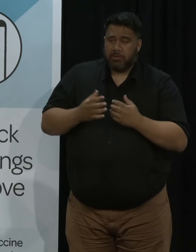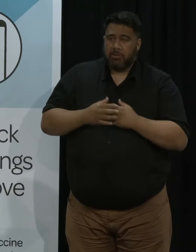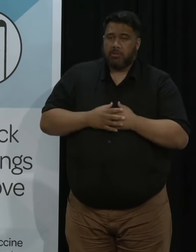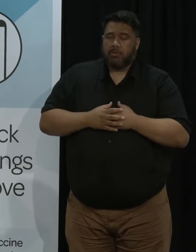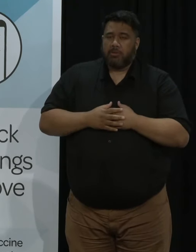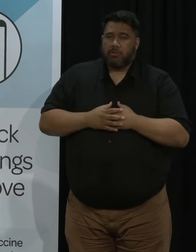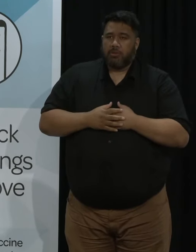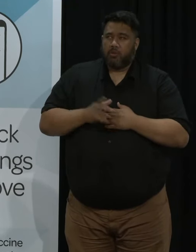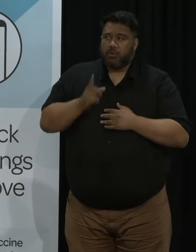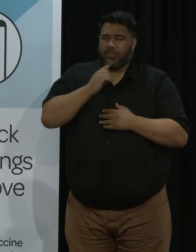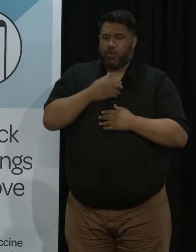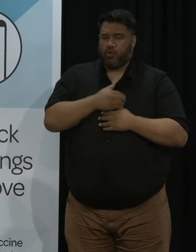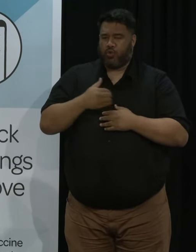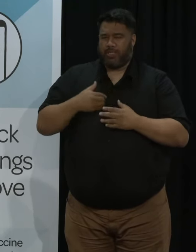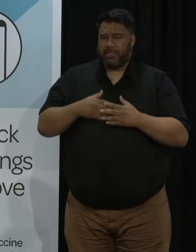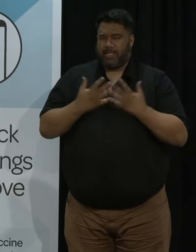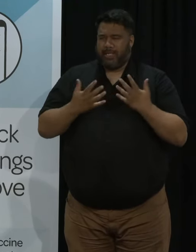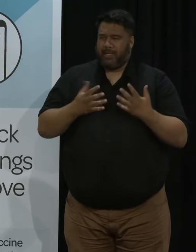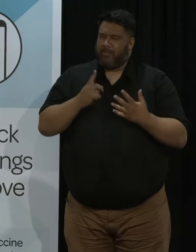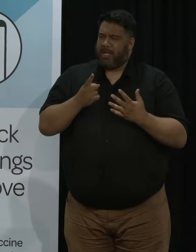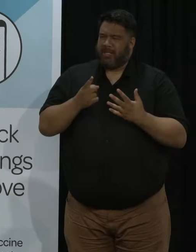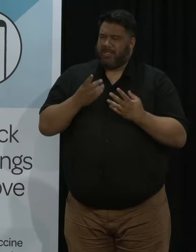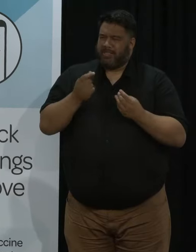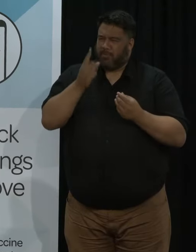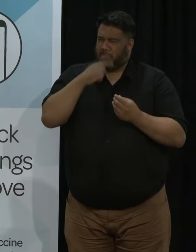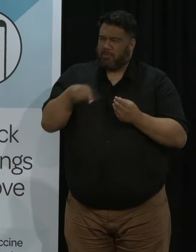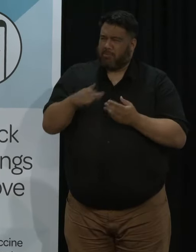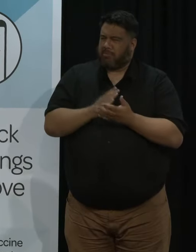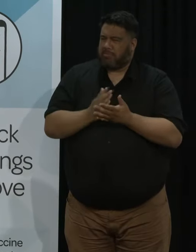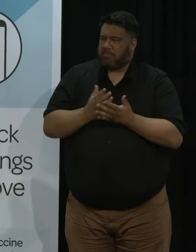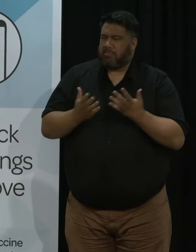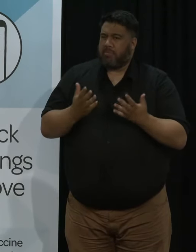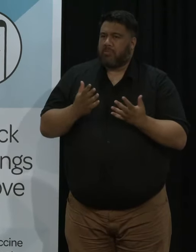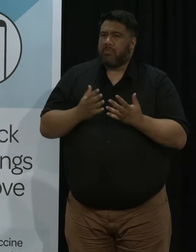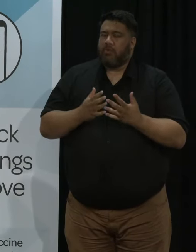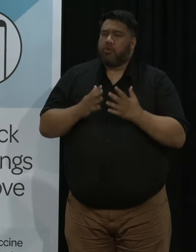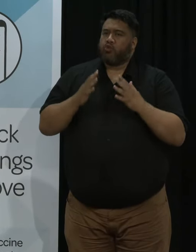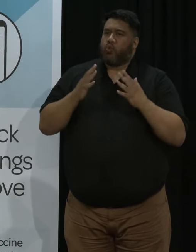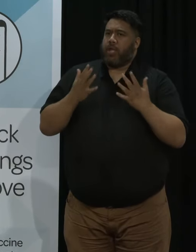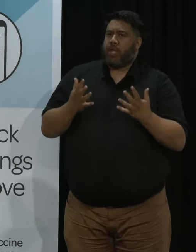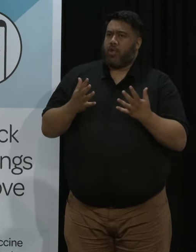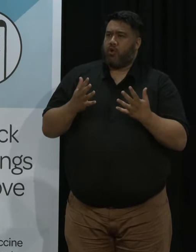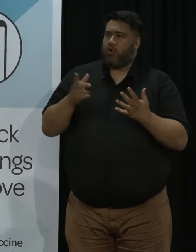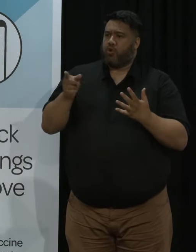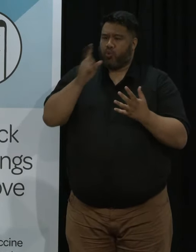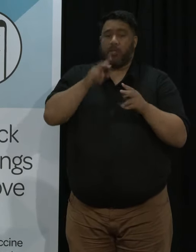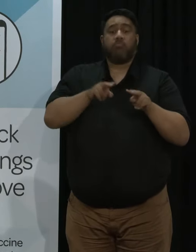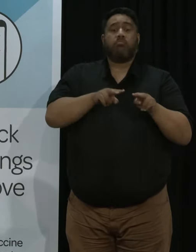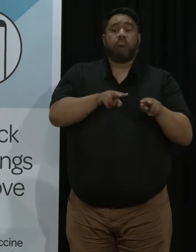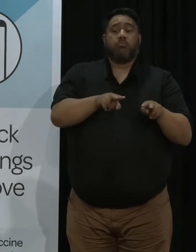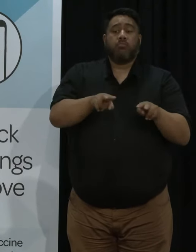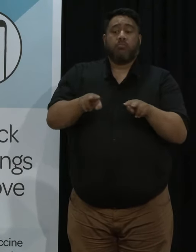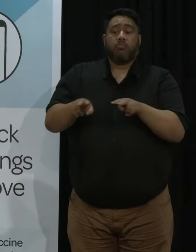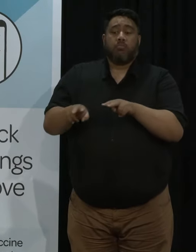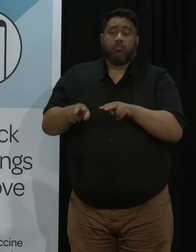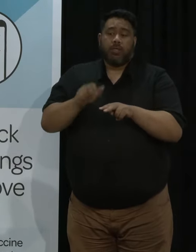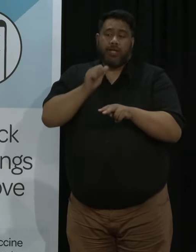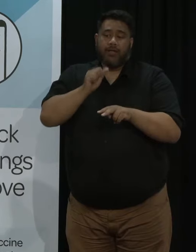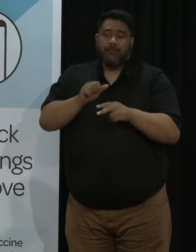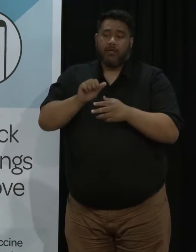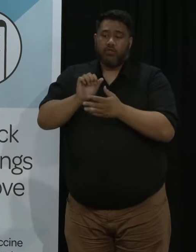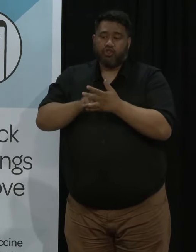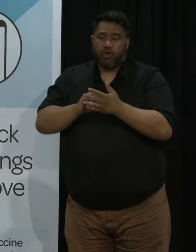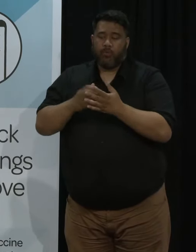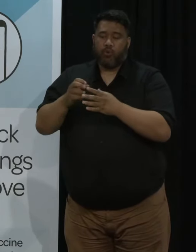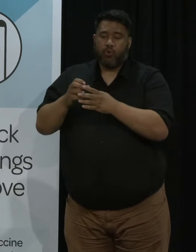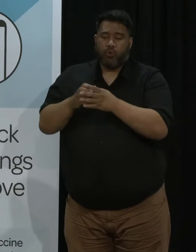in a more cohesive way monitoring the compliance and how low would compliance have to be